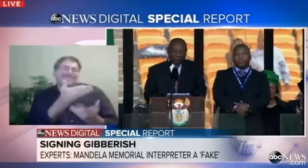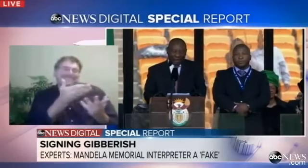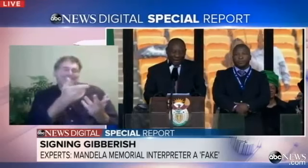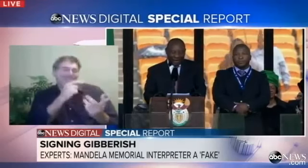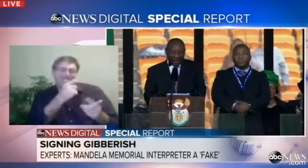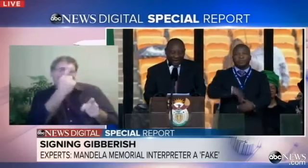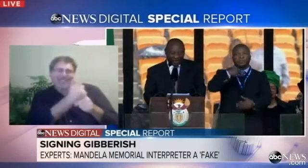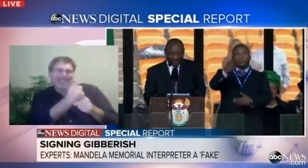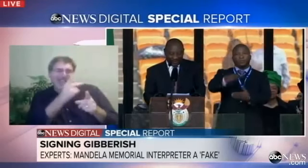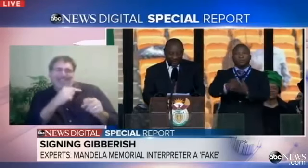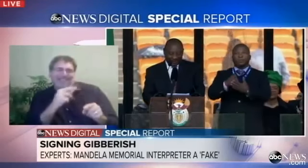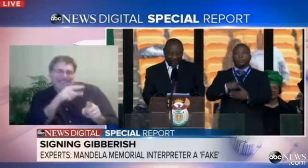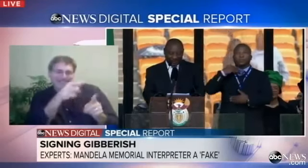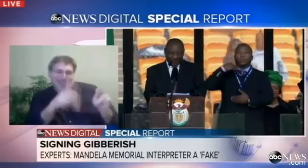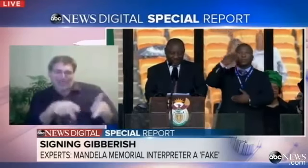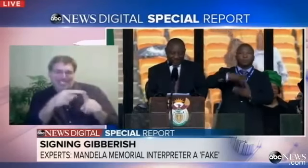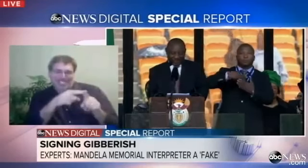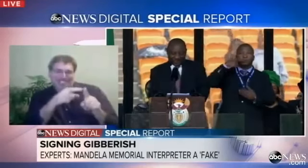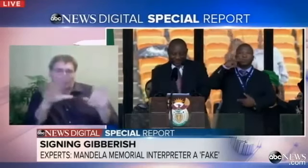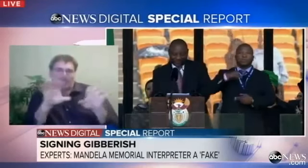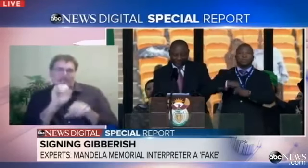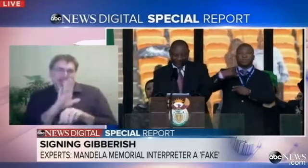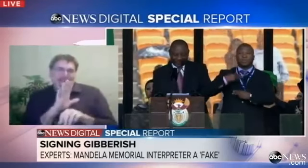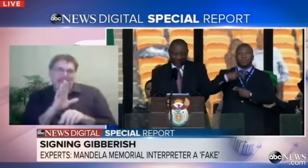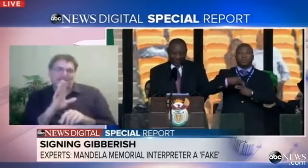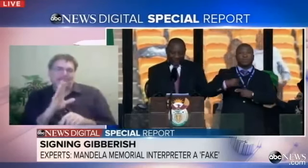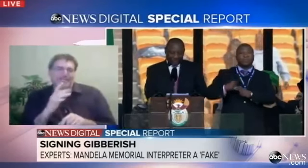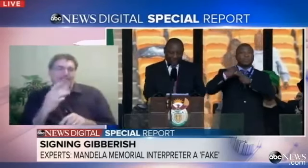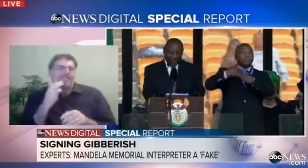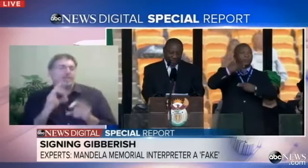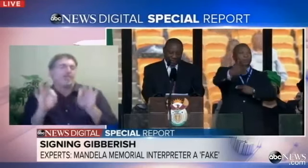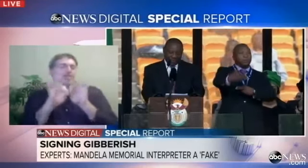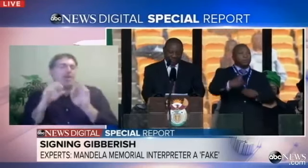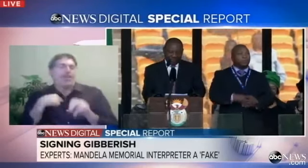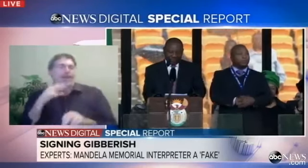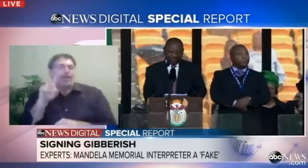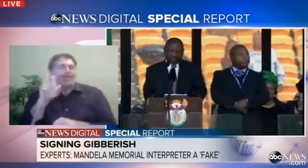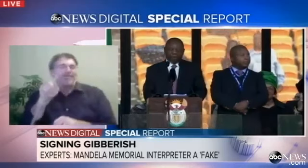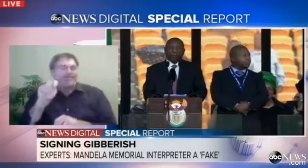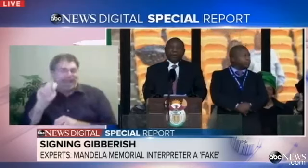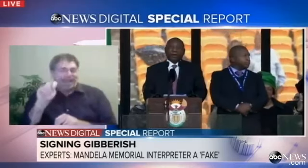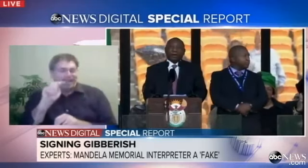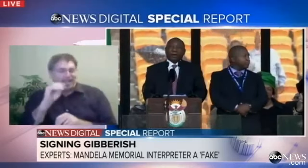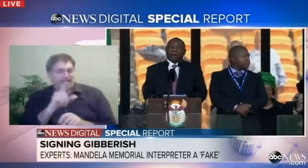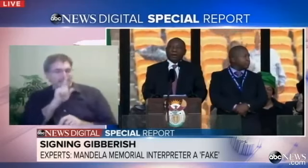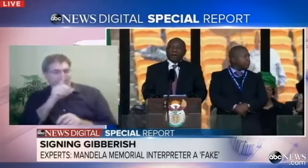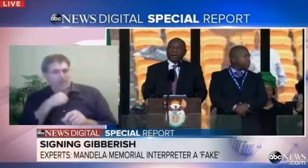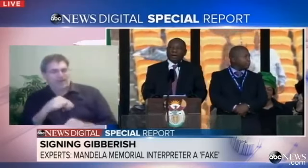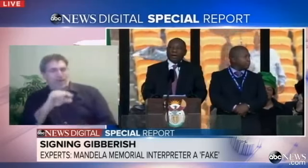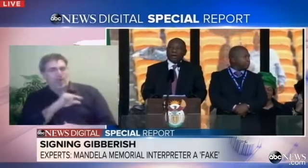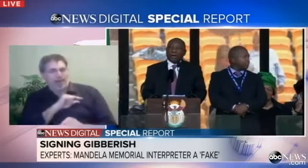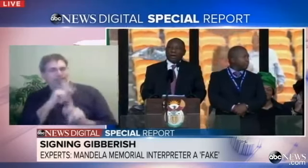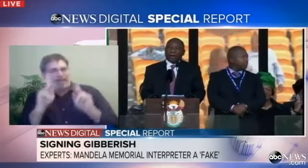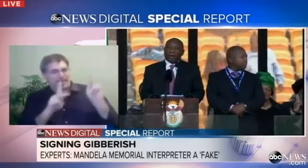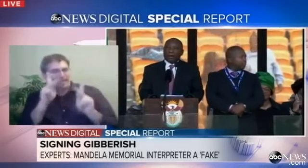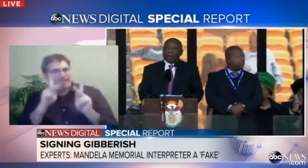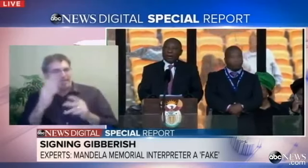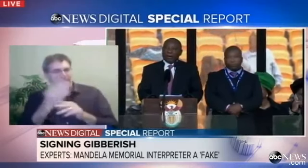the concern is this was not the right person doing the actual job. It's important to vet and to